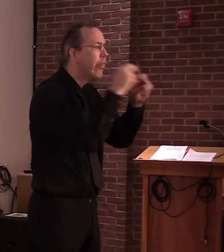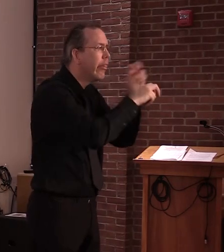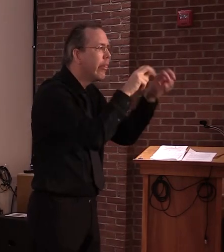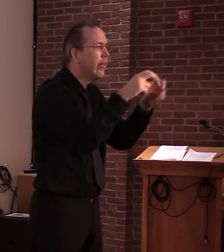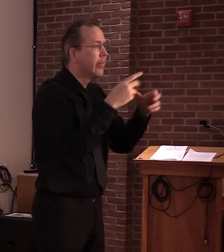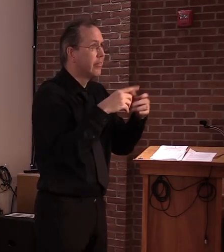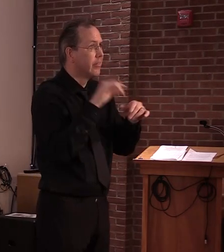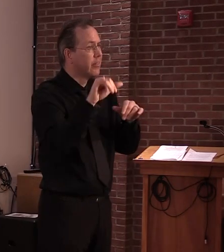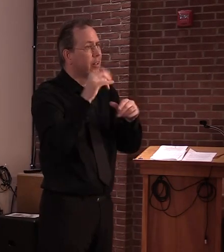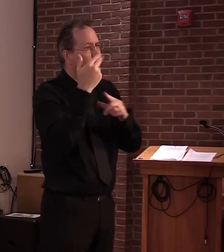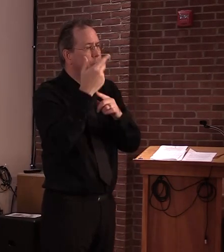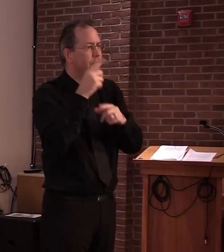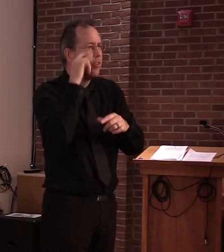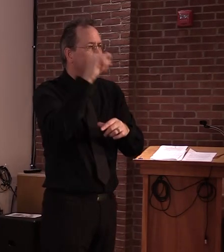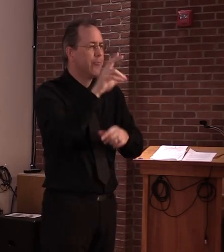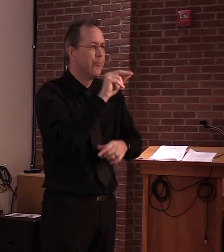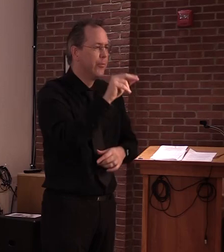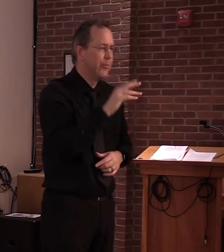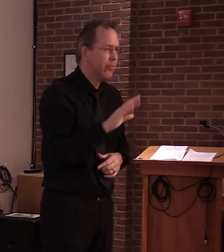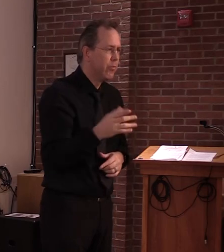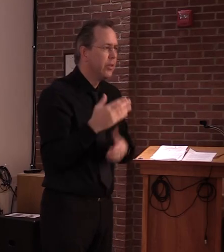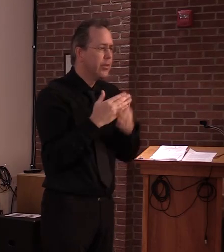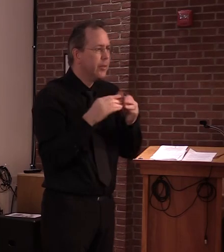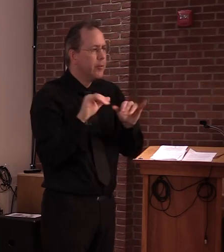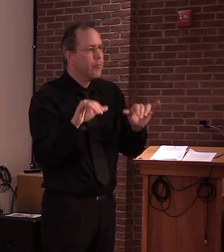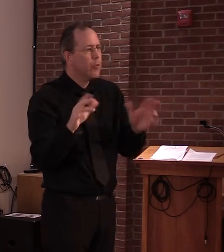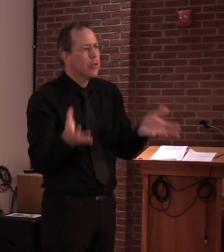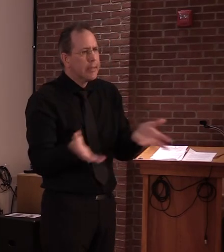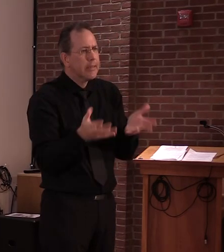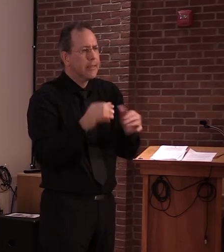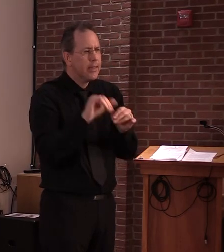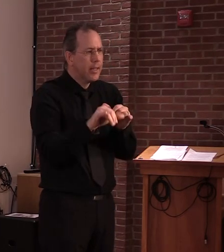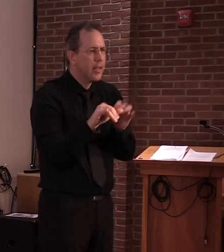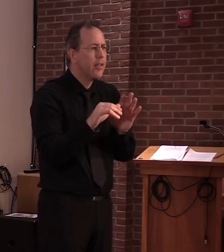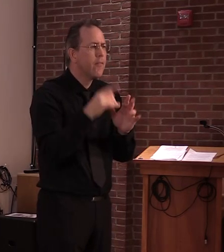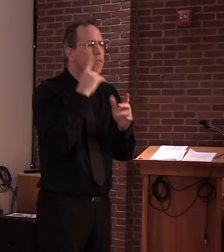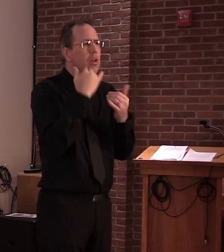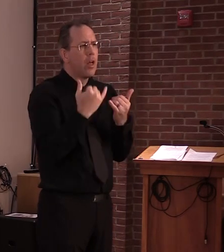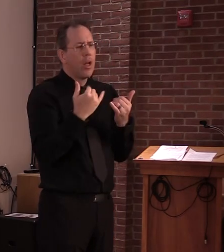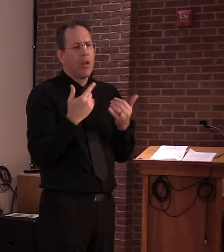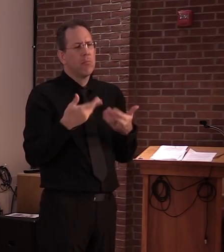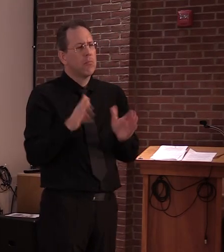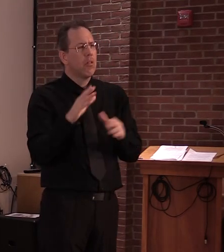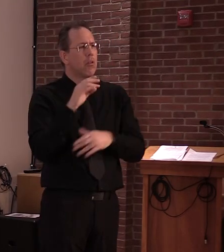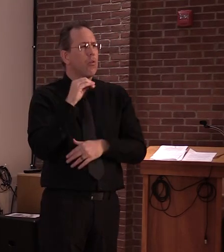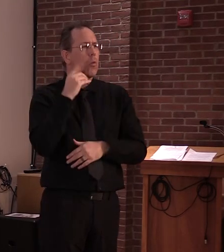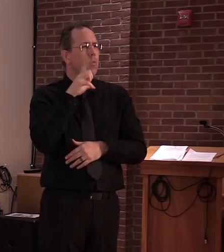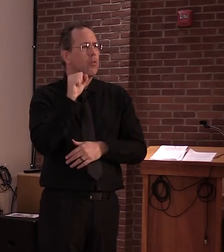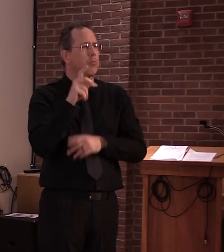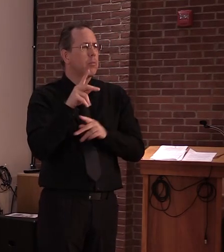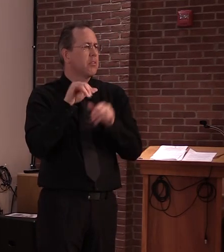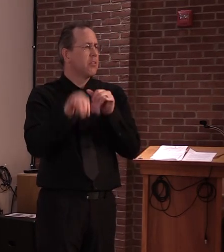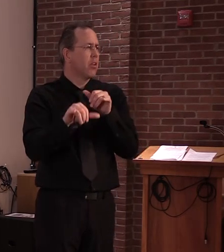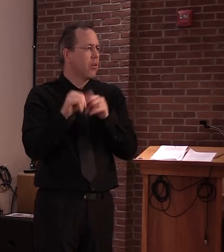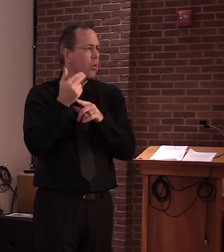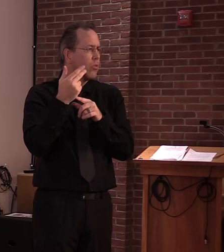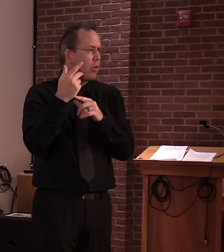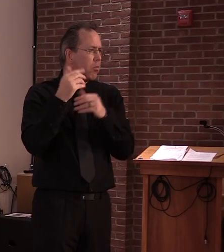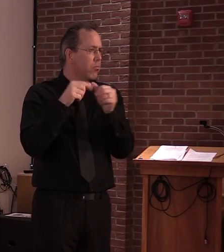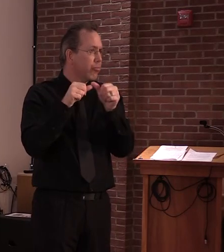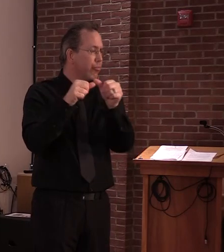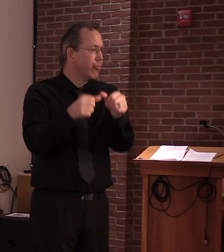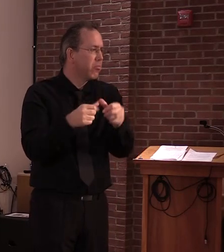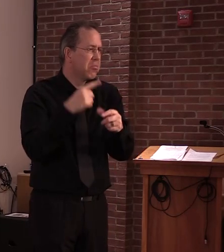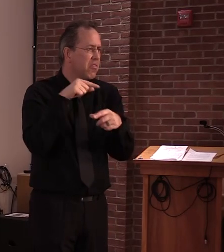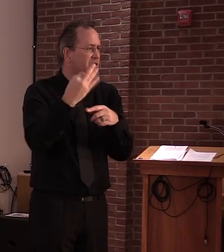in, in the future. So, uh, the status quo will continue here for the short term, but there are plans now.